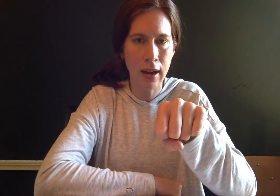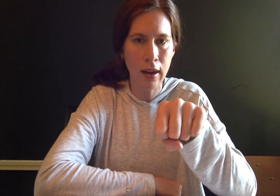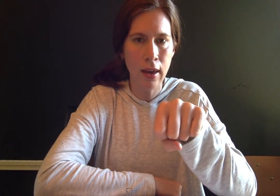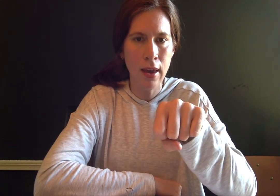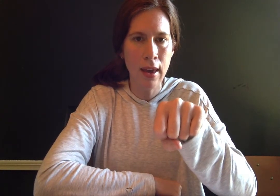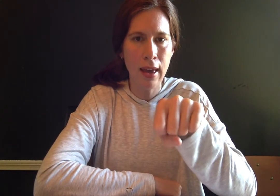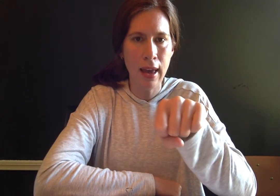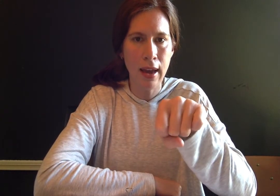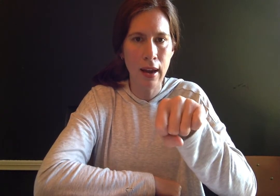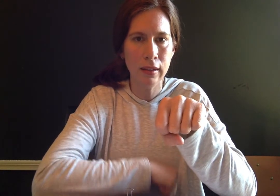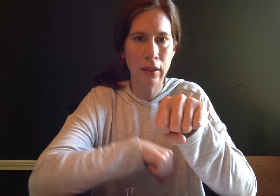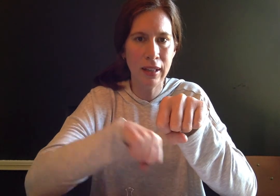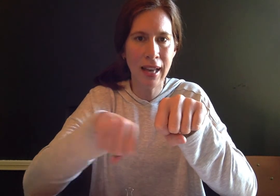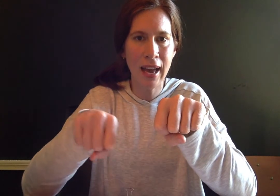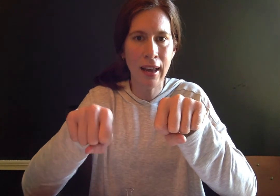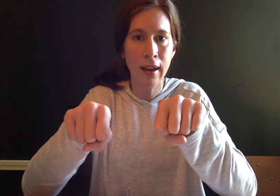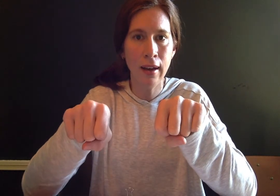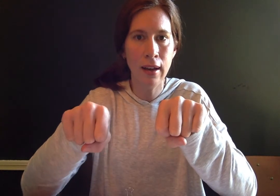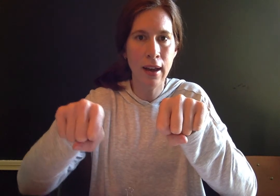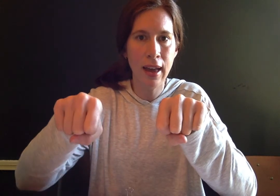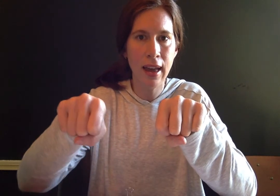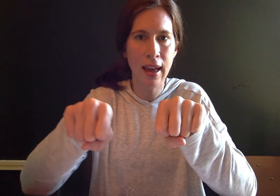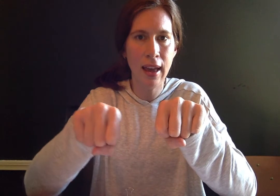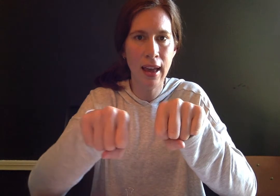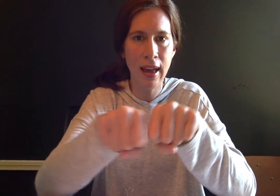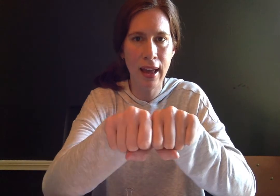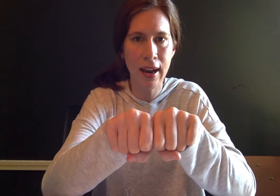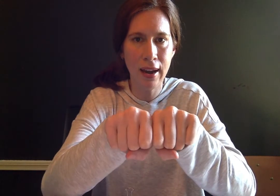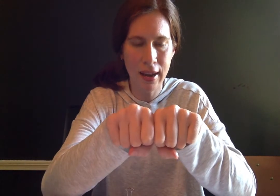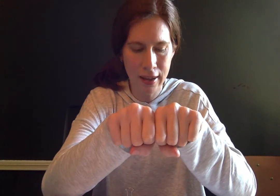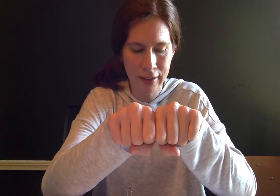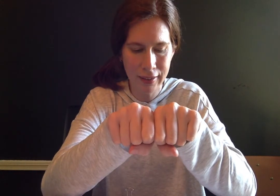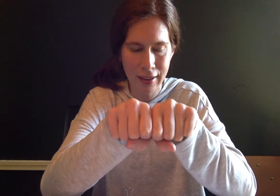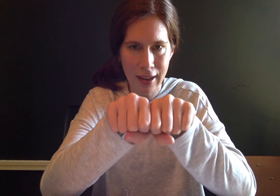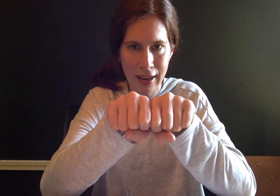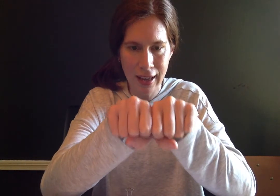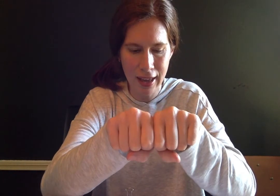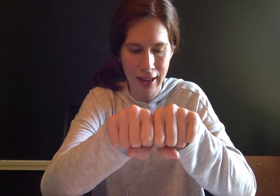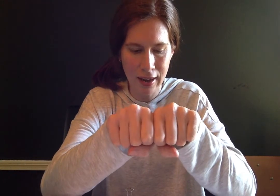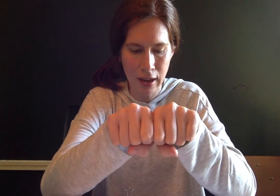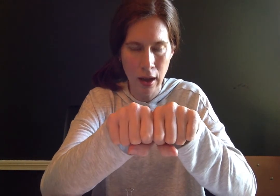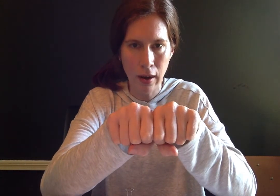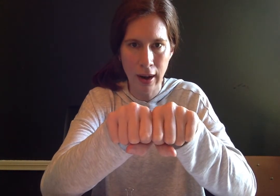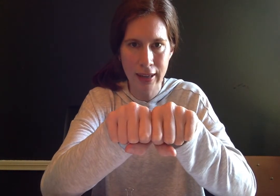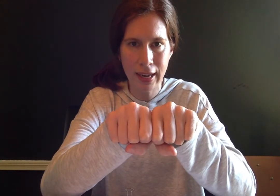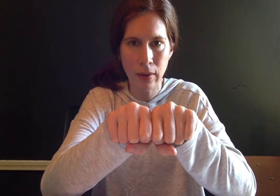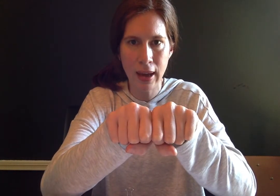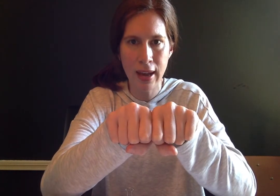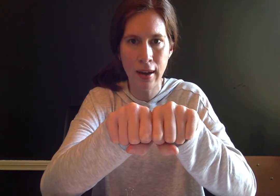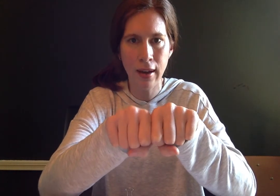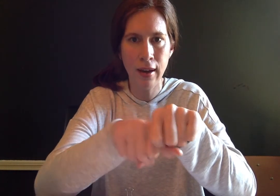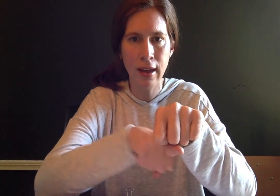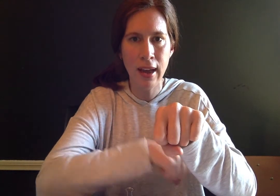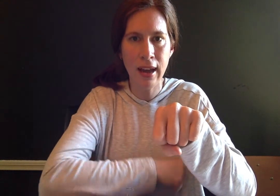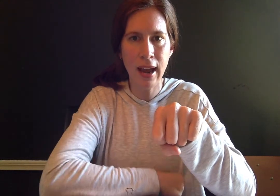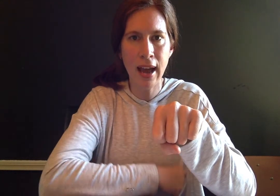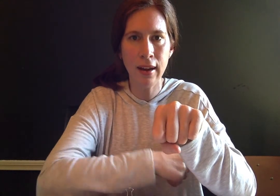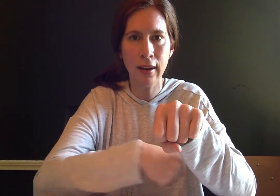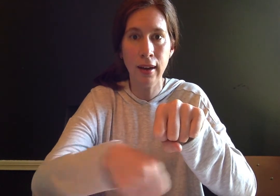n so let's add hen good hen all right take away and add k